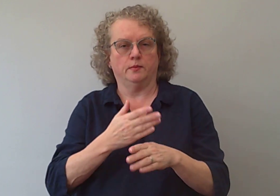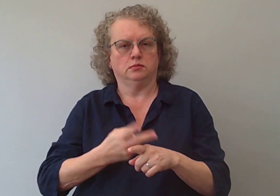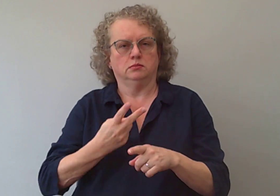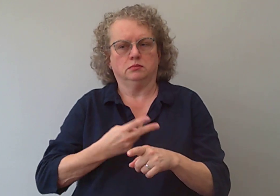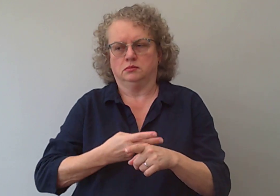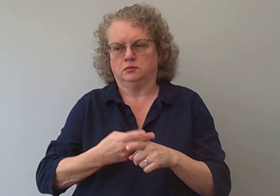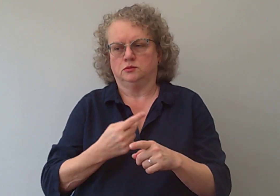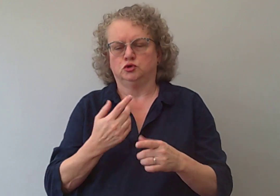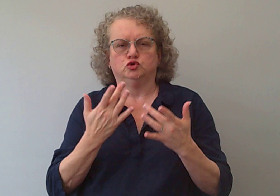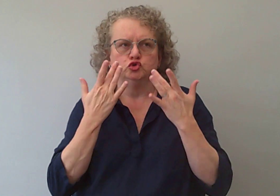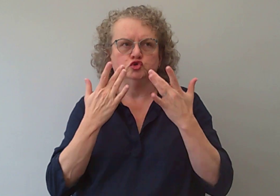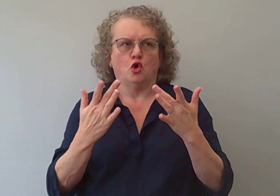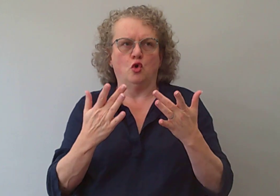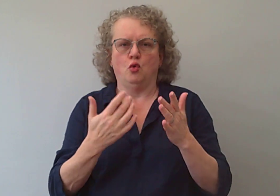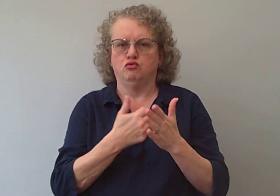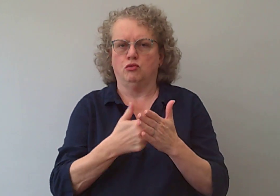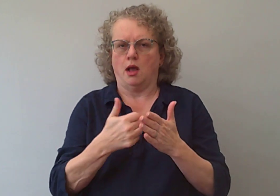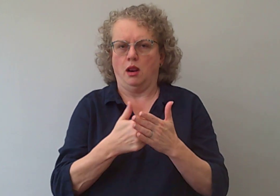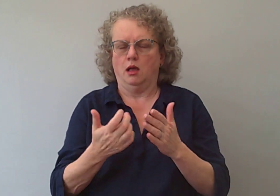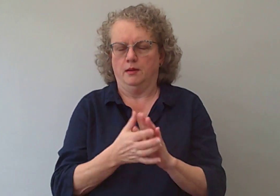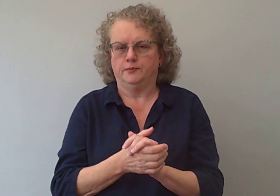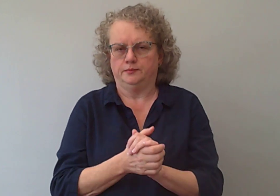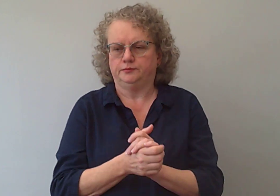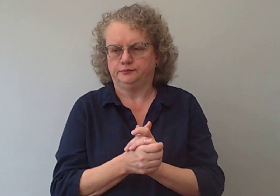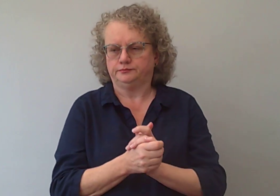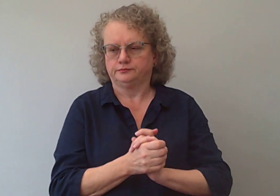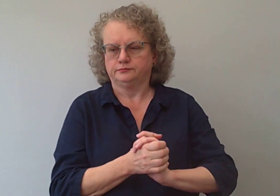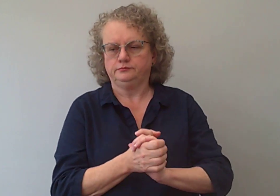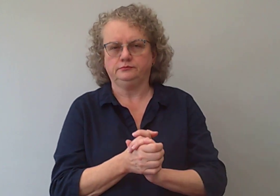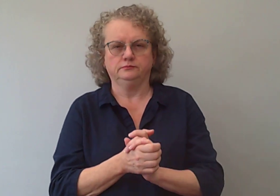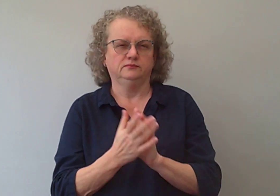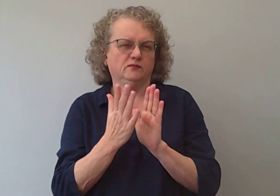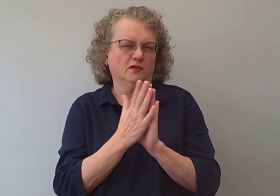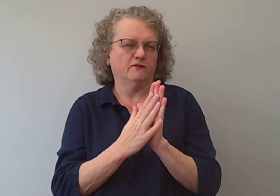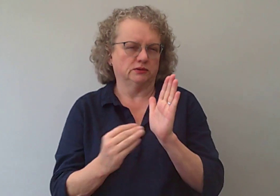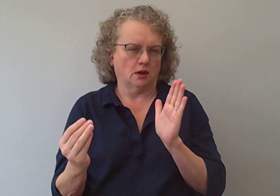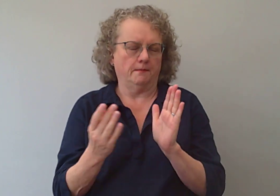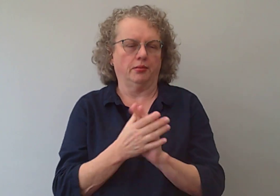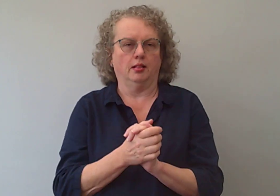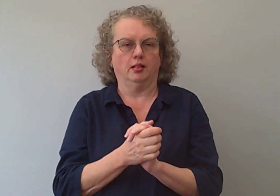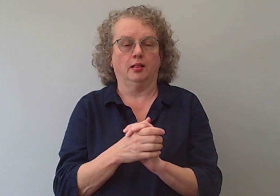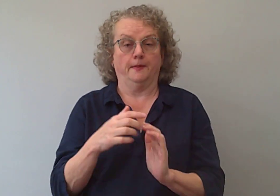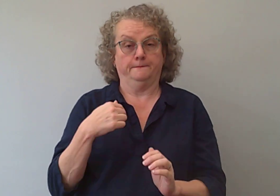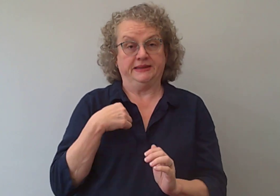So this uses the verb to show that you're doing it regularly. So for example,